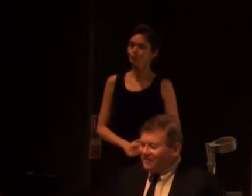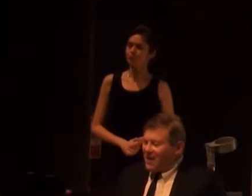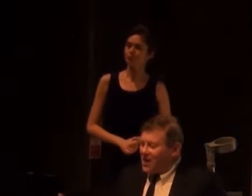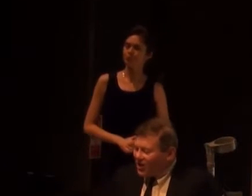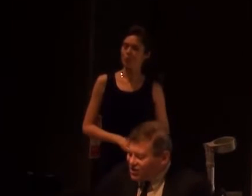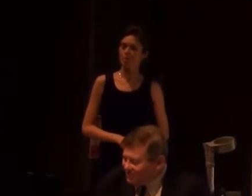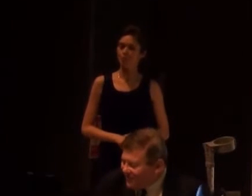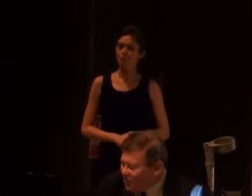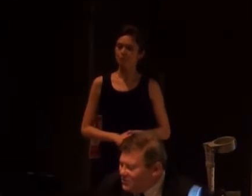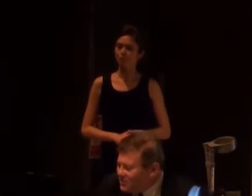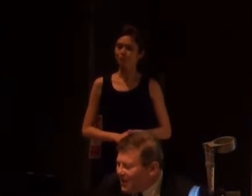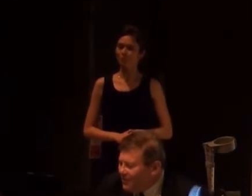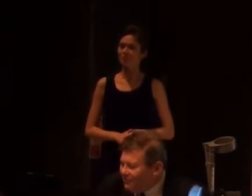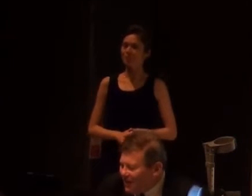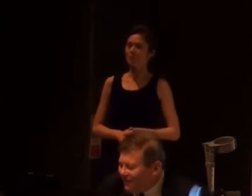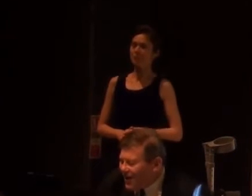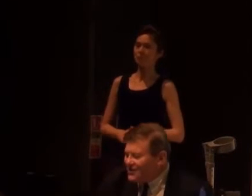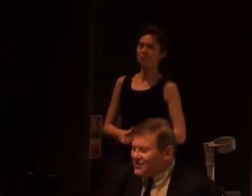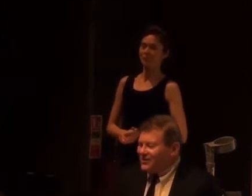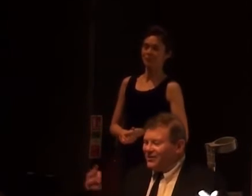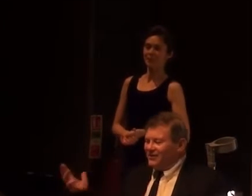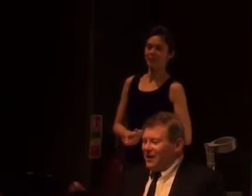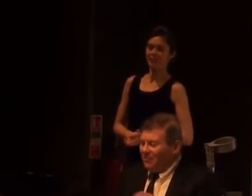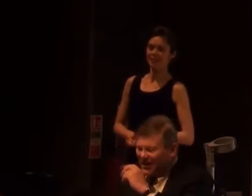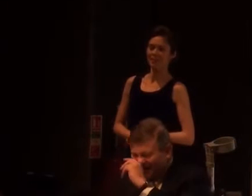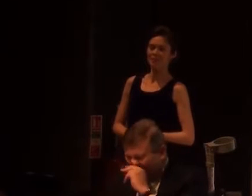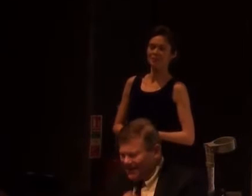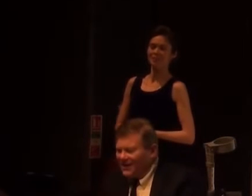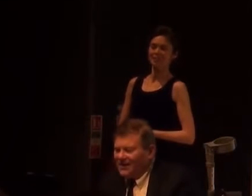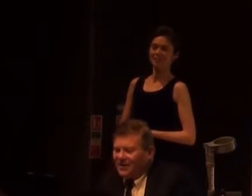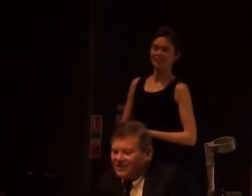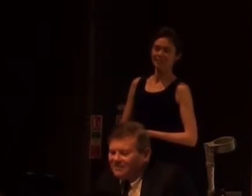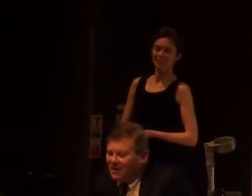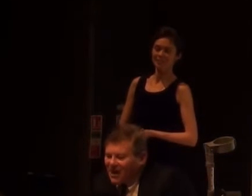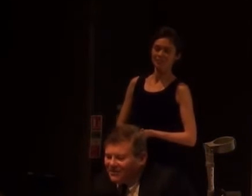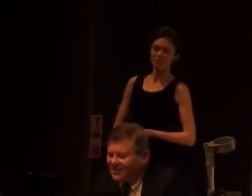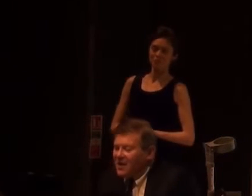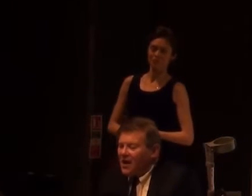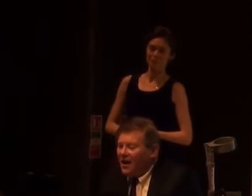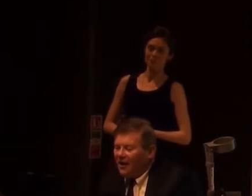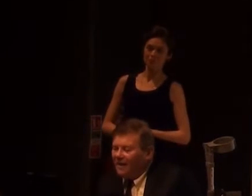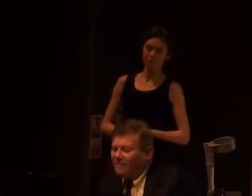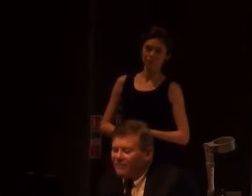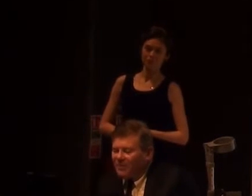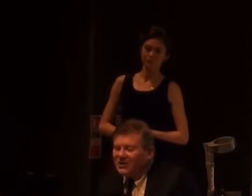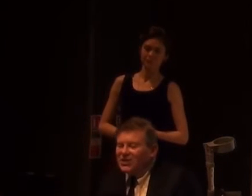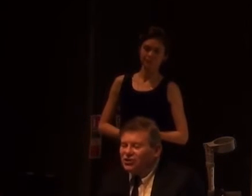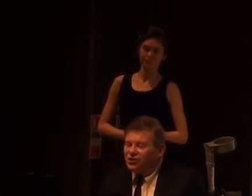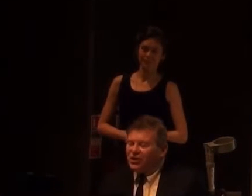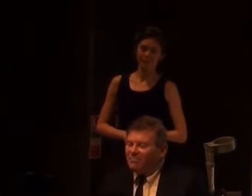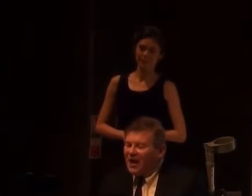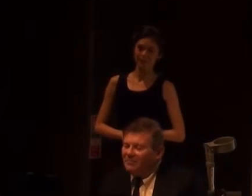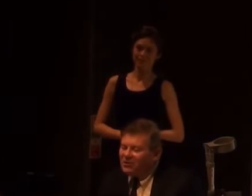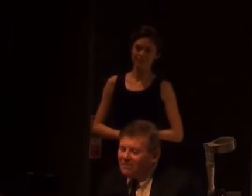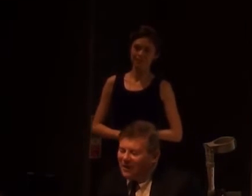interesting. Excellent performance by Ray Fiennes at the Almeida, just last month. But it's an